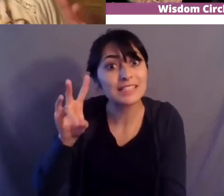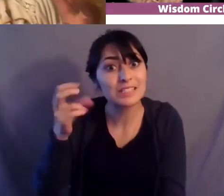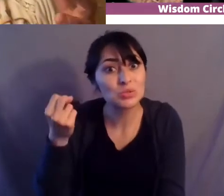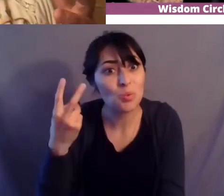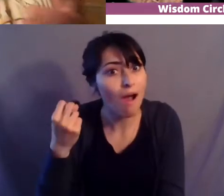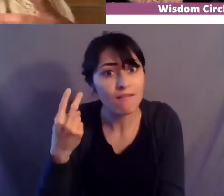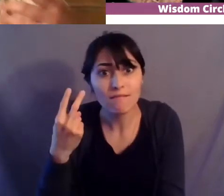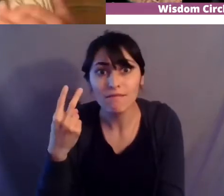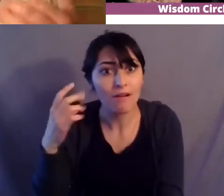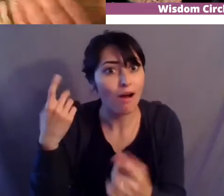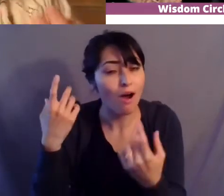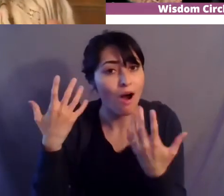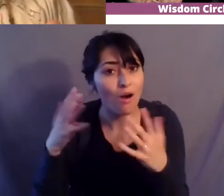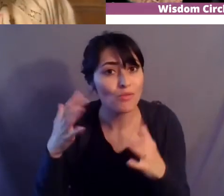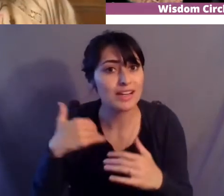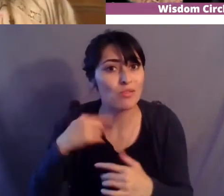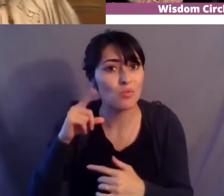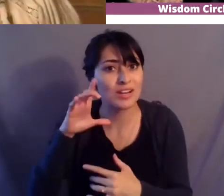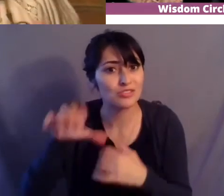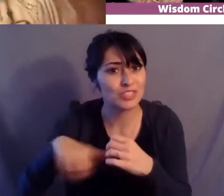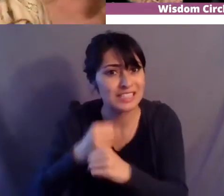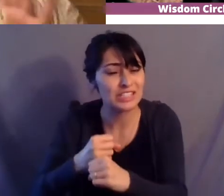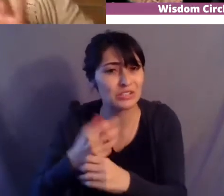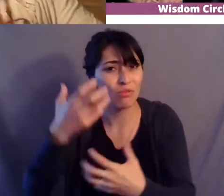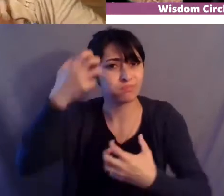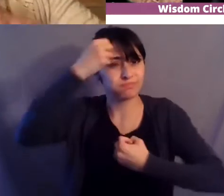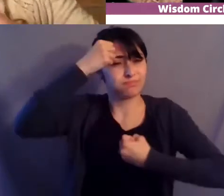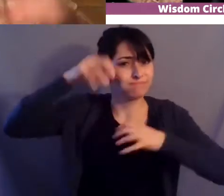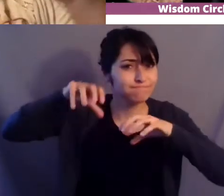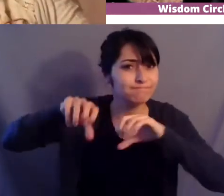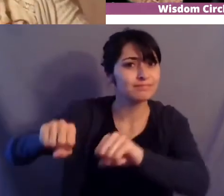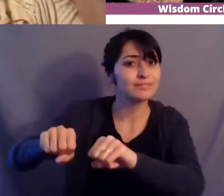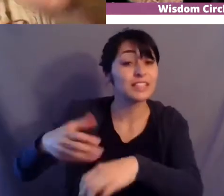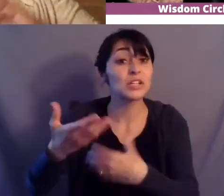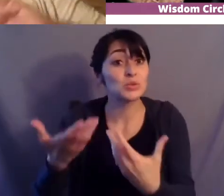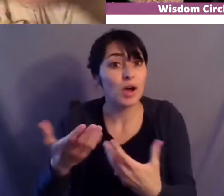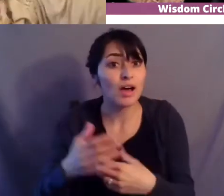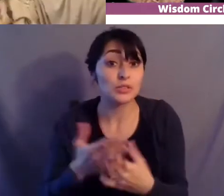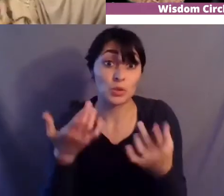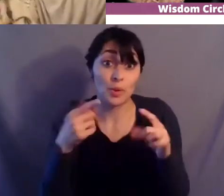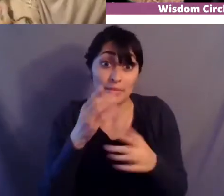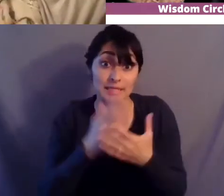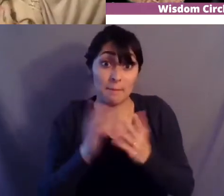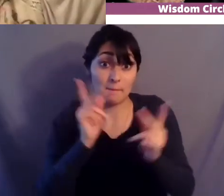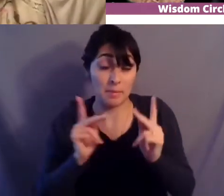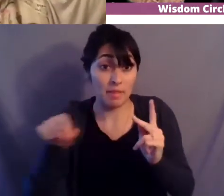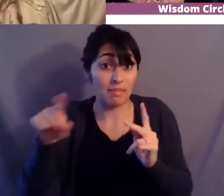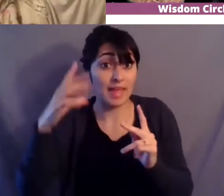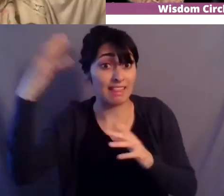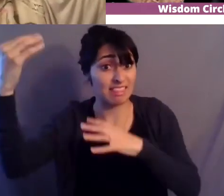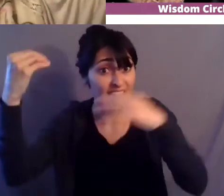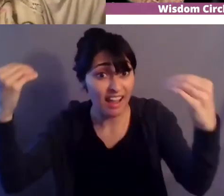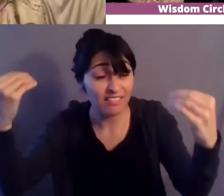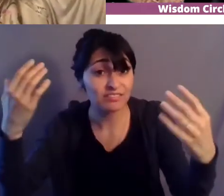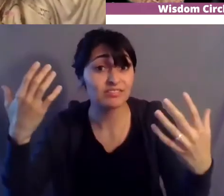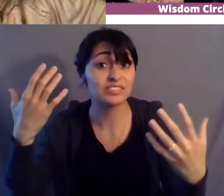what happens next you know some of our people did we went up into pennsylvania went out